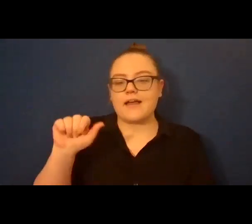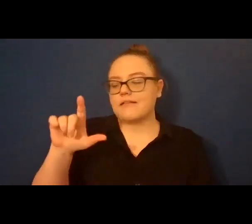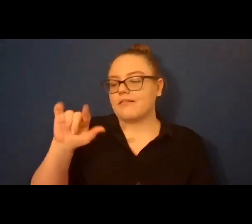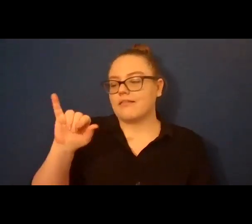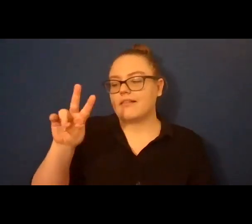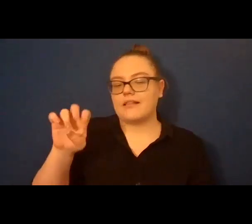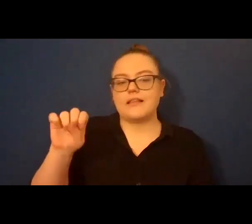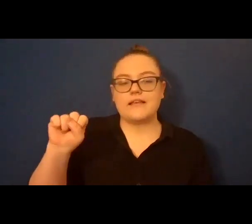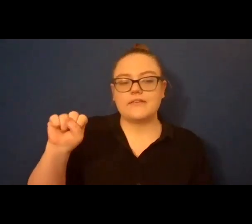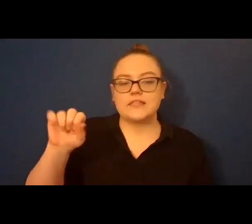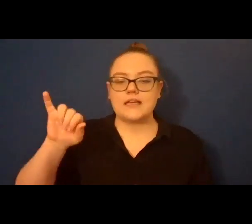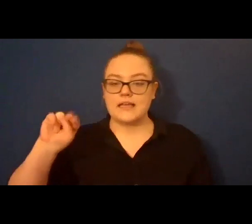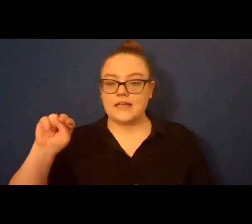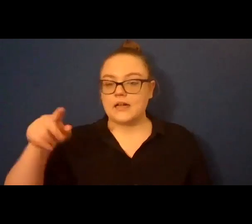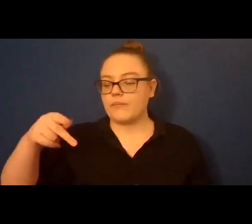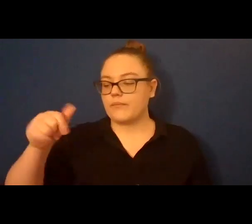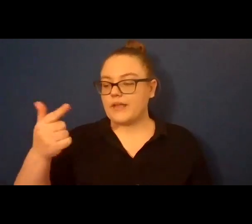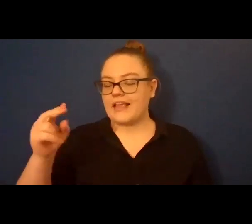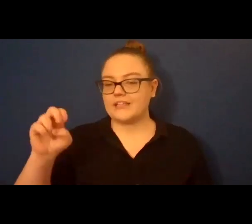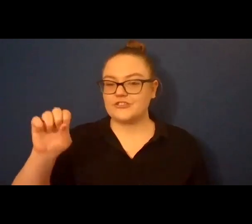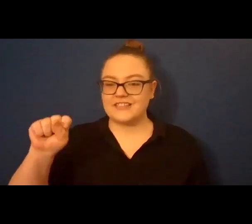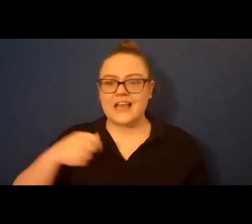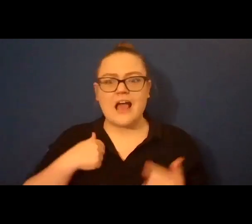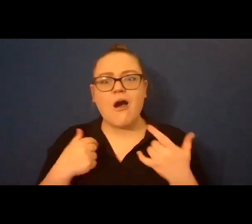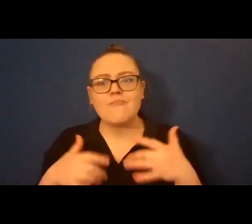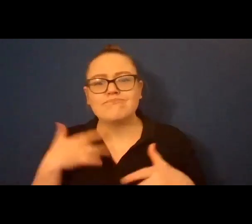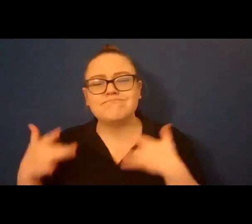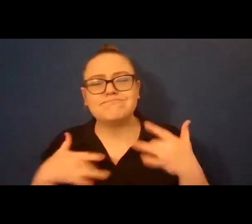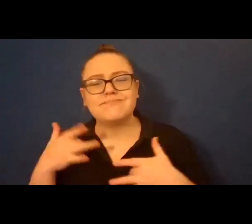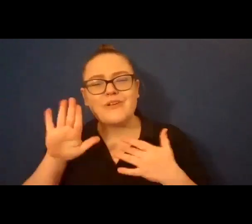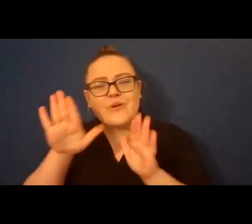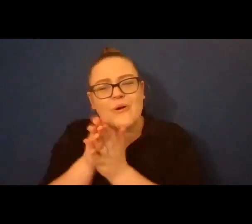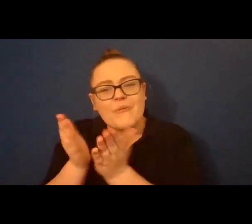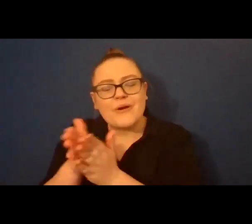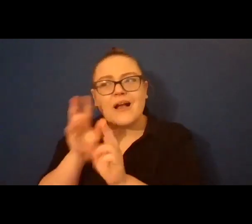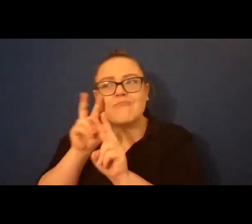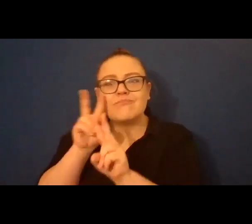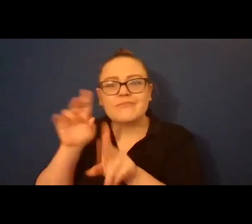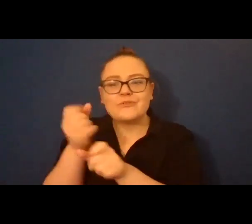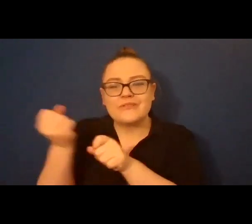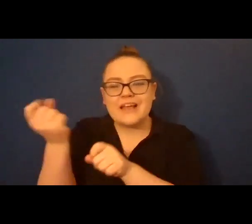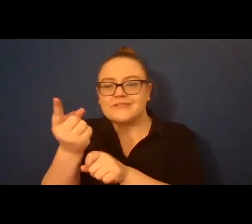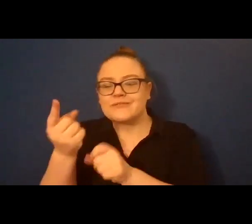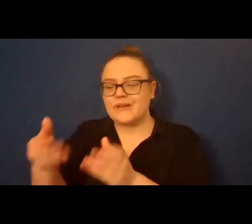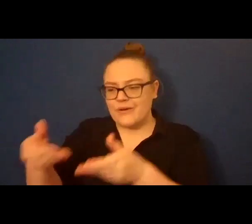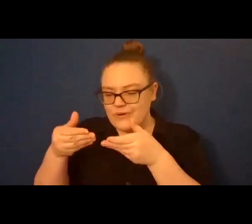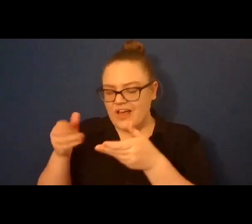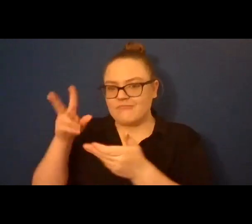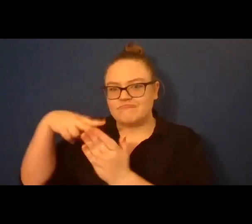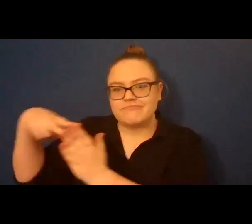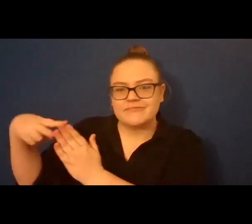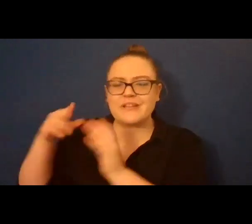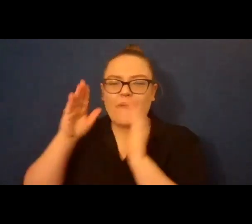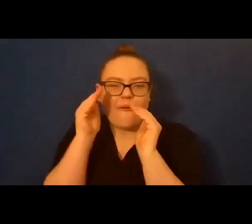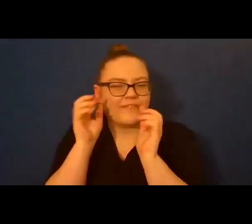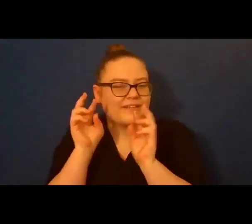news. So that is some, some exciting stuff to head into the next year with. So I'm hoping you might be reading